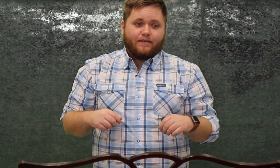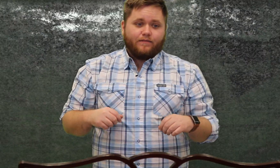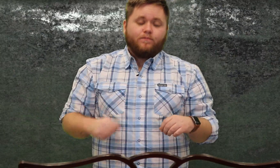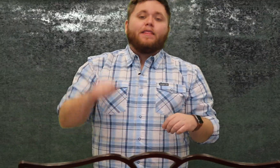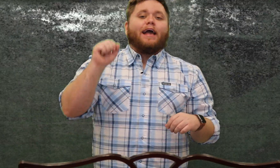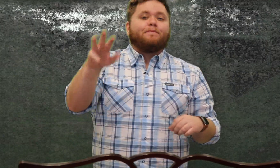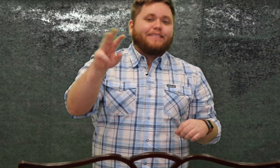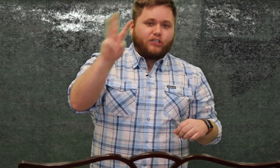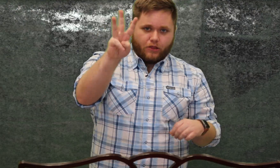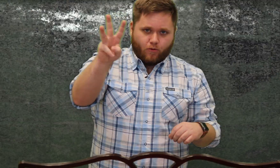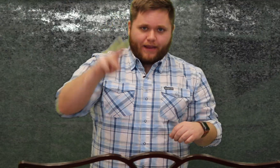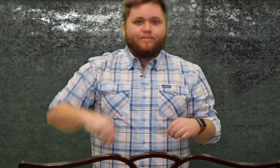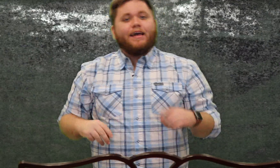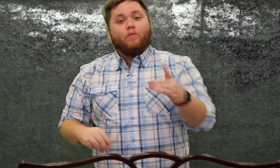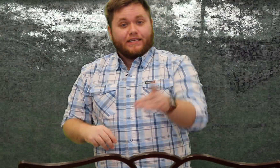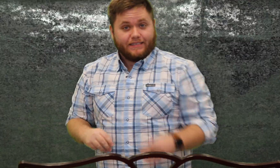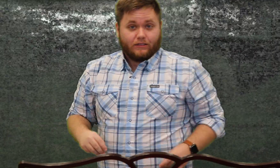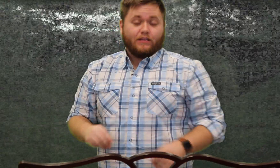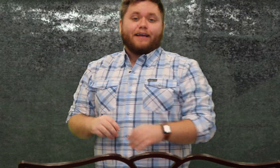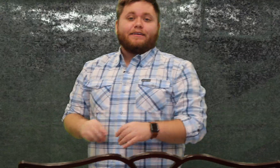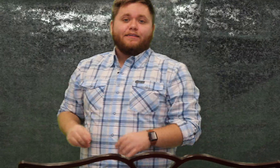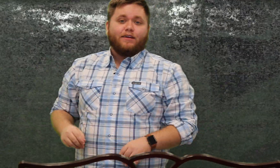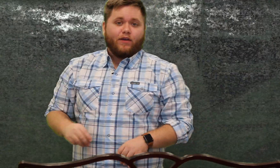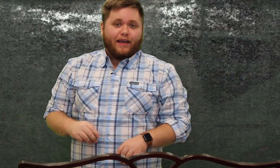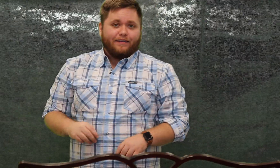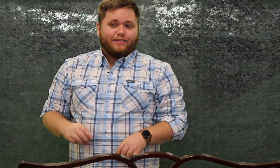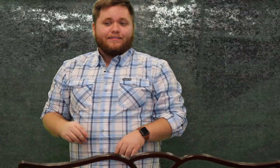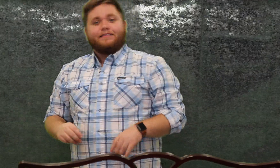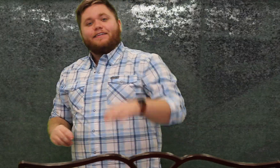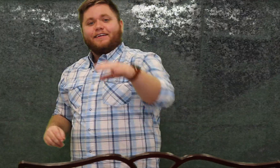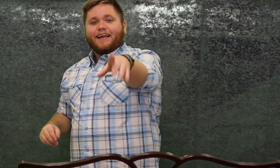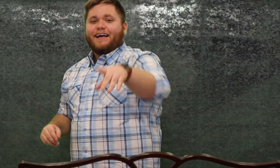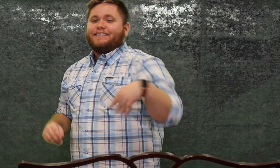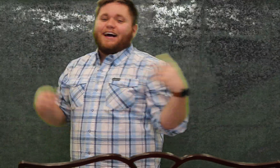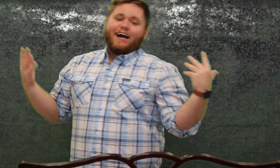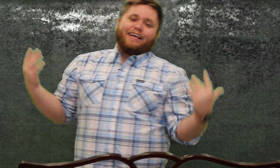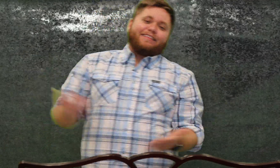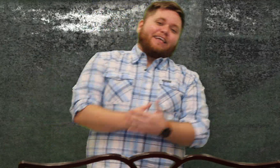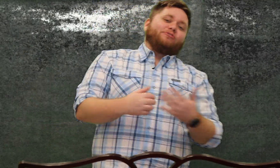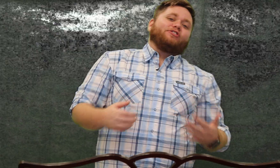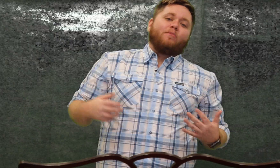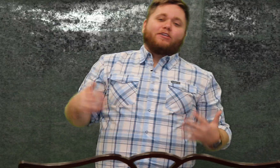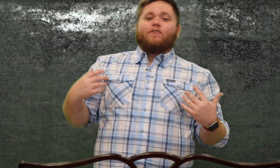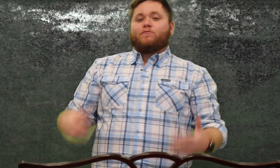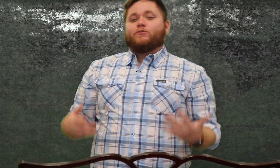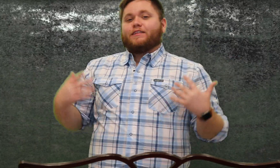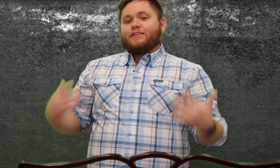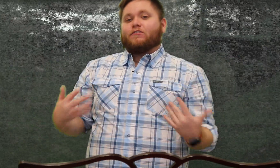and position three and what does it look like okay guys i thank you so much for doing your